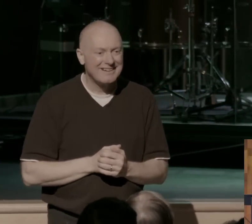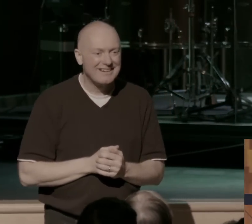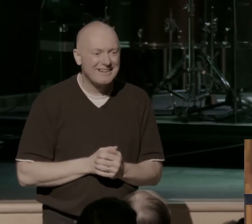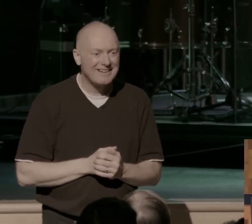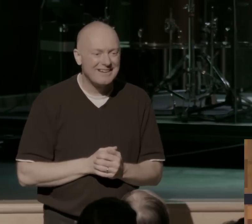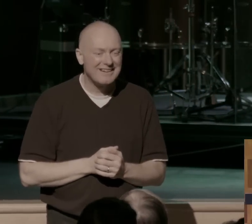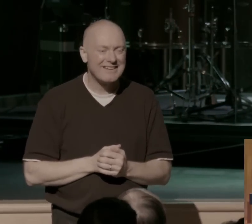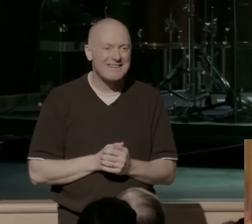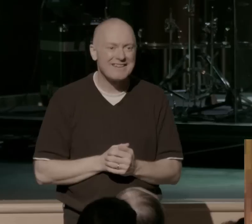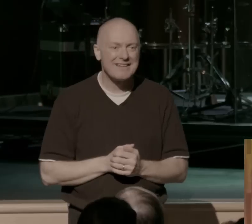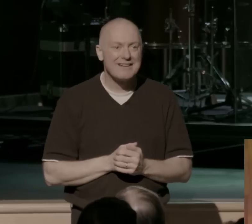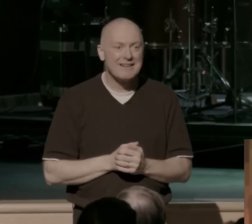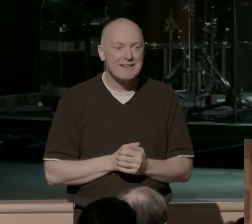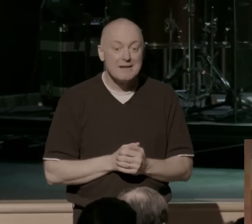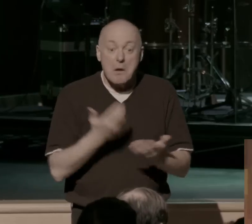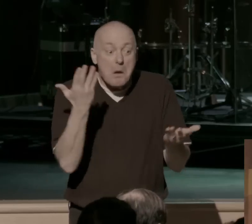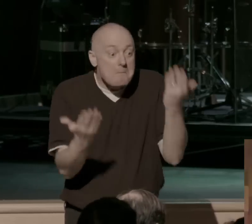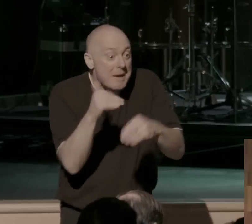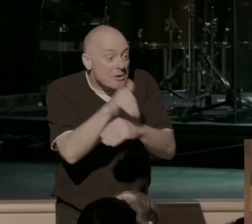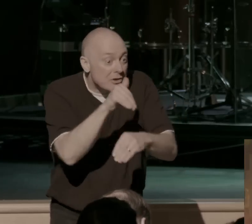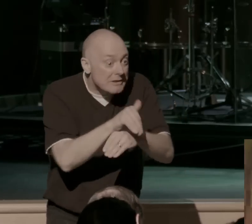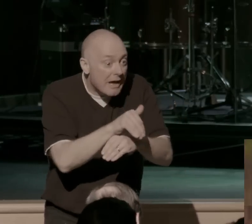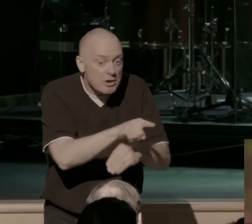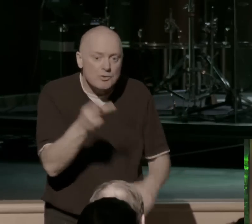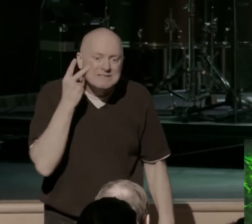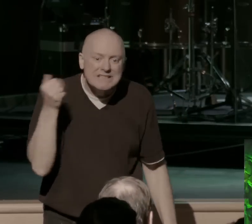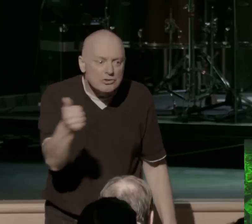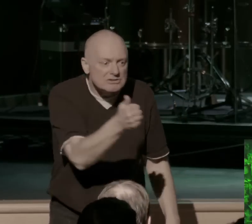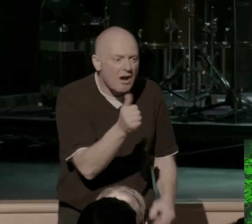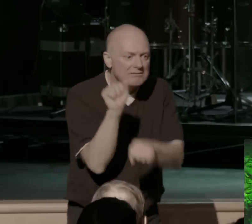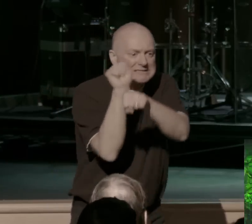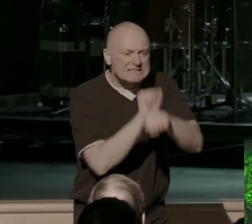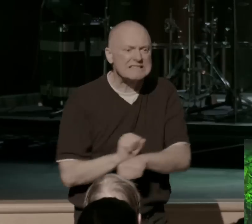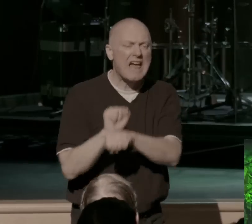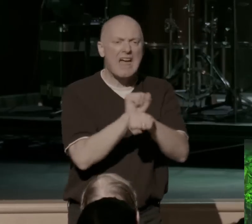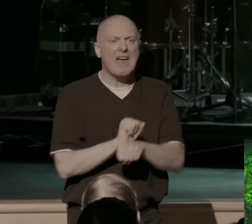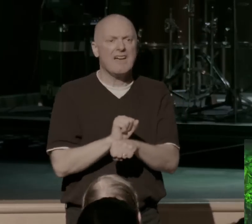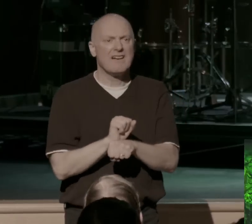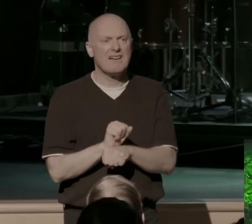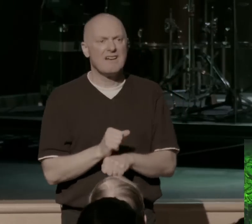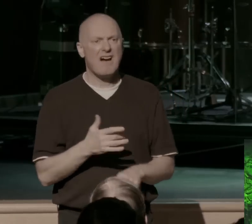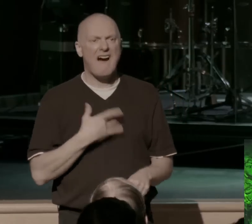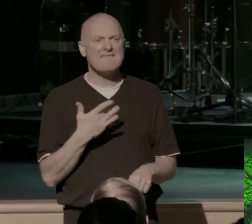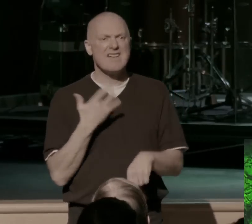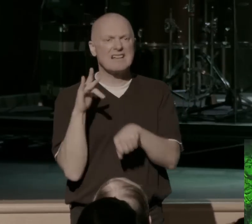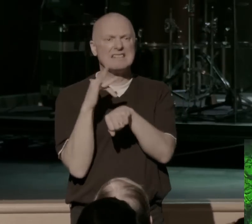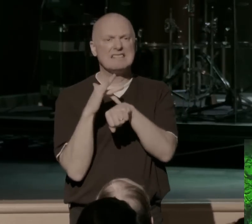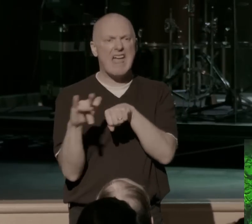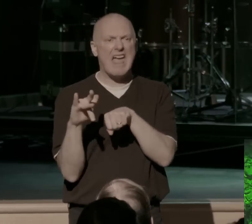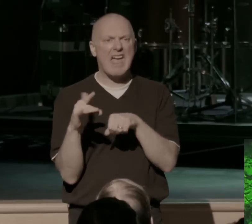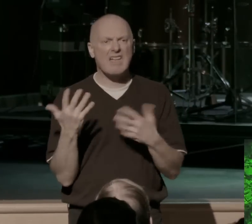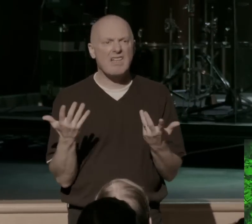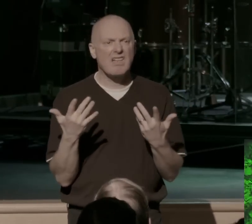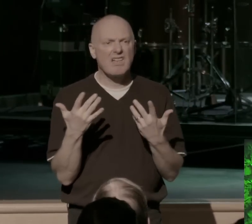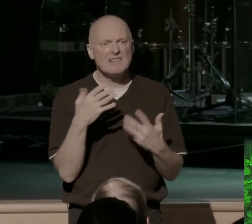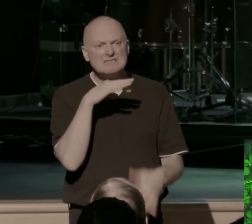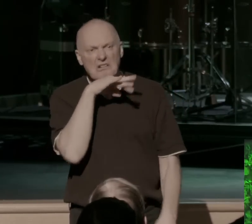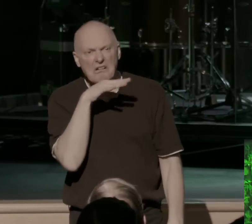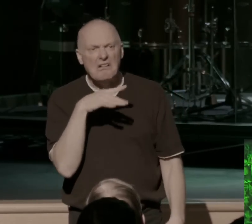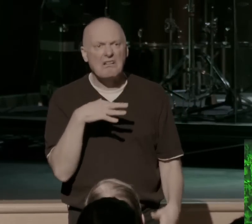Maybe even tonight you see yourself as a slave. You see yourself as this naked, beaten down, dirty, abused, stained by sin